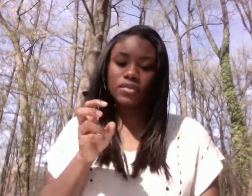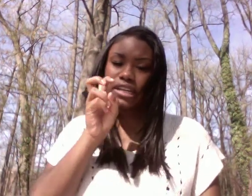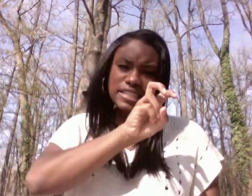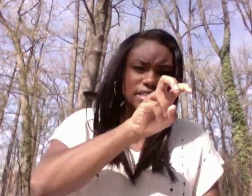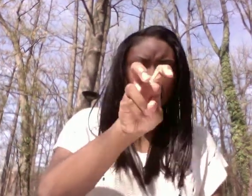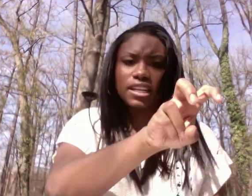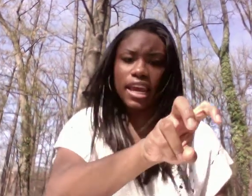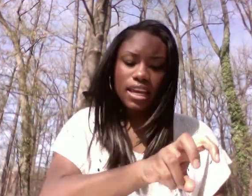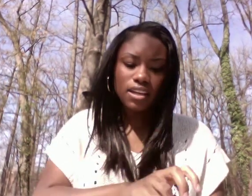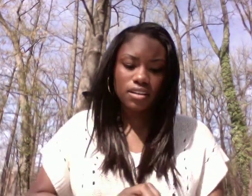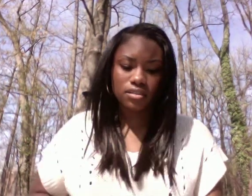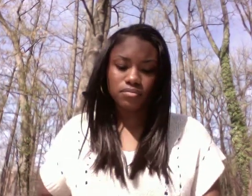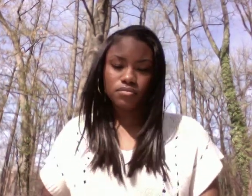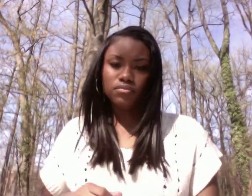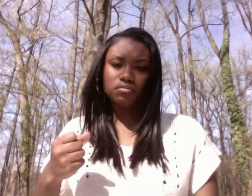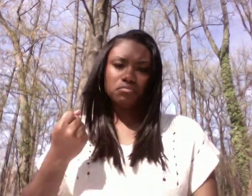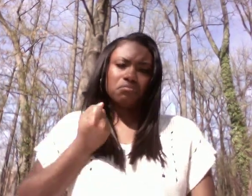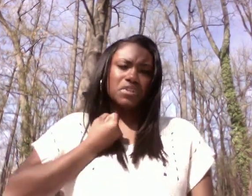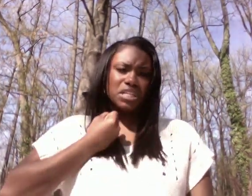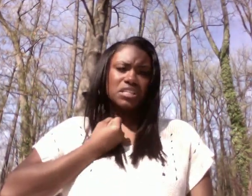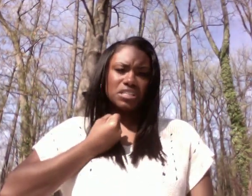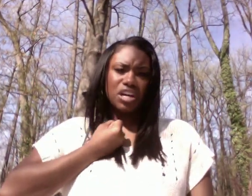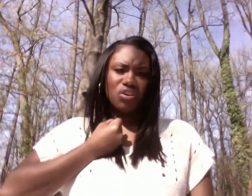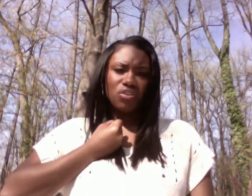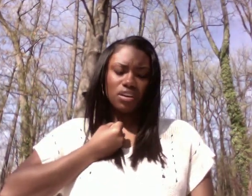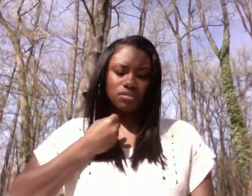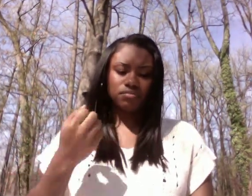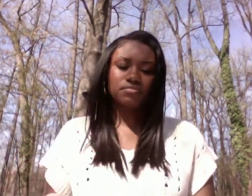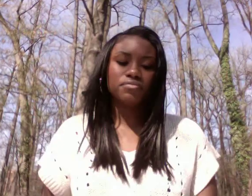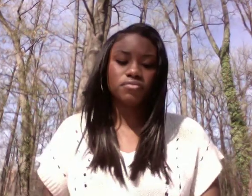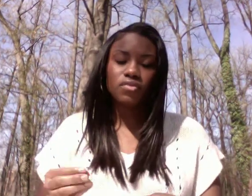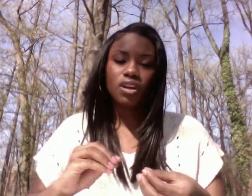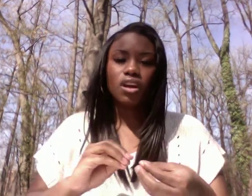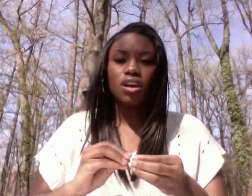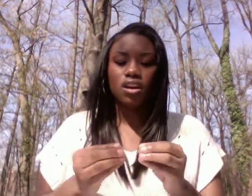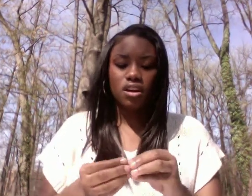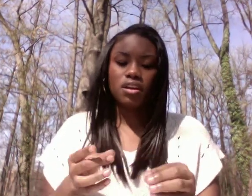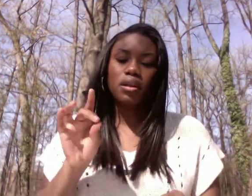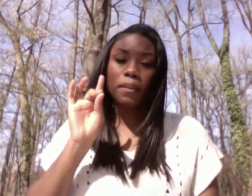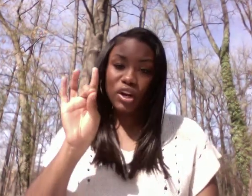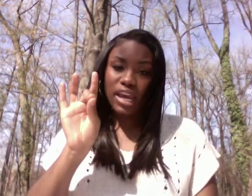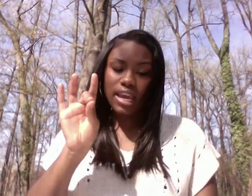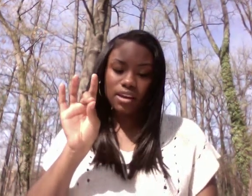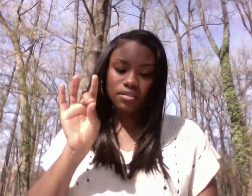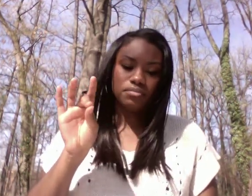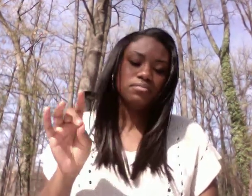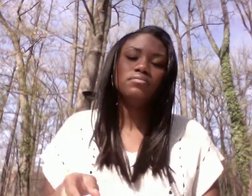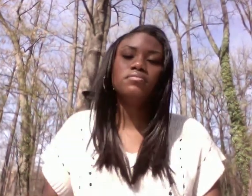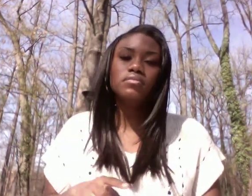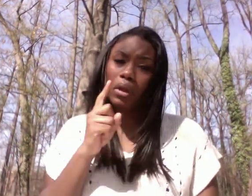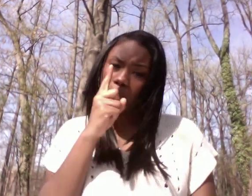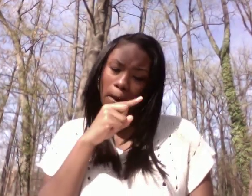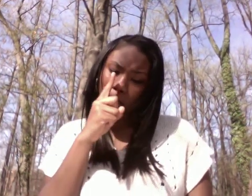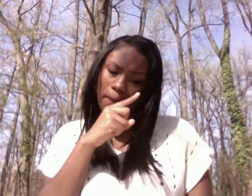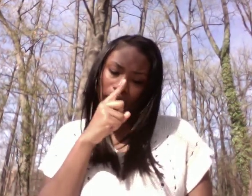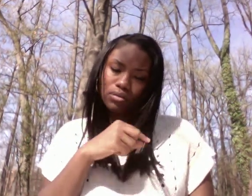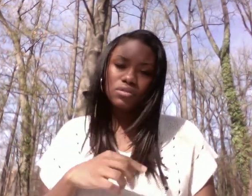Snake. 10. 8. Mouse.